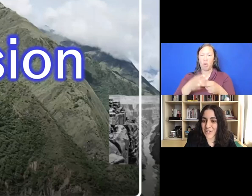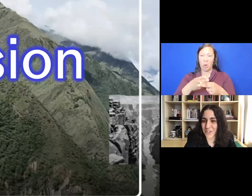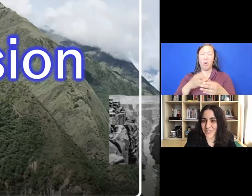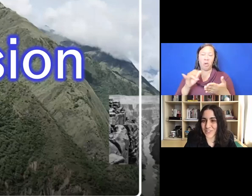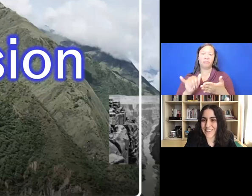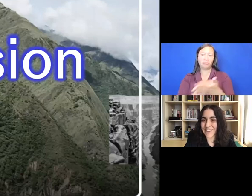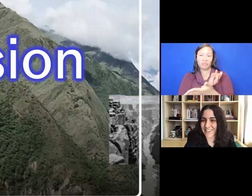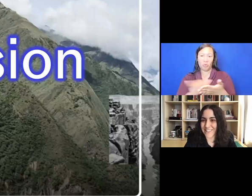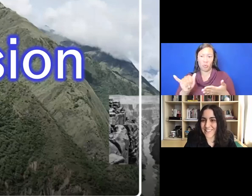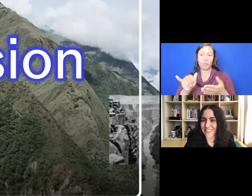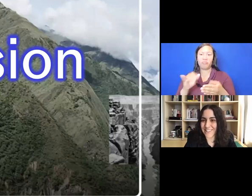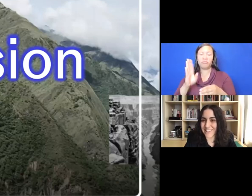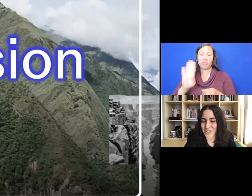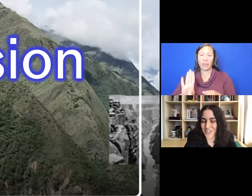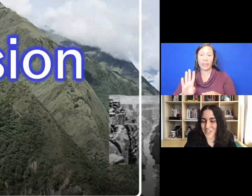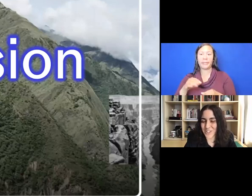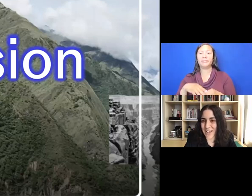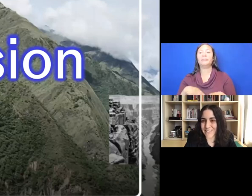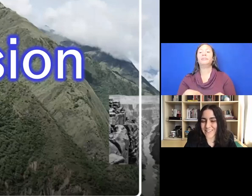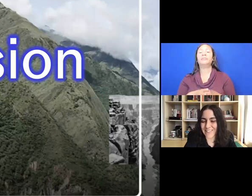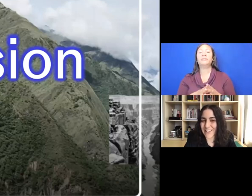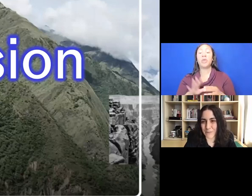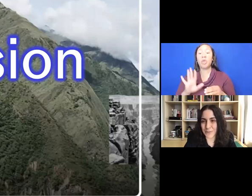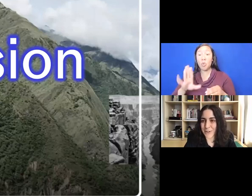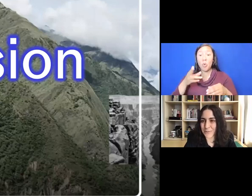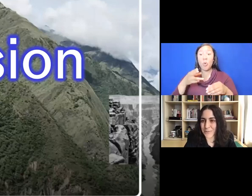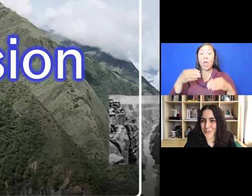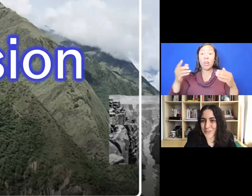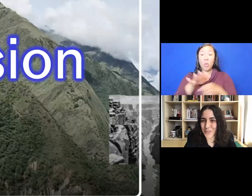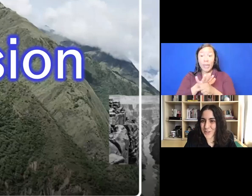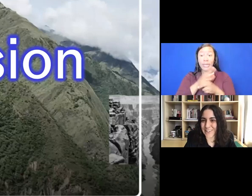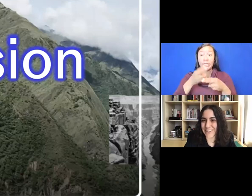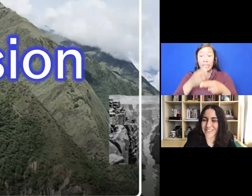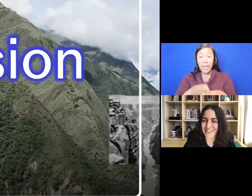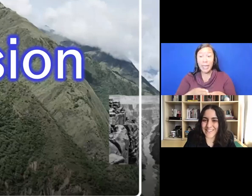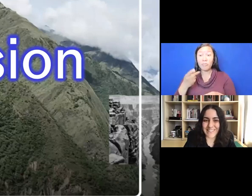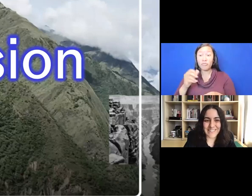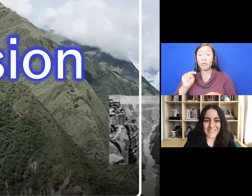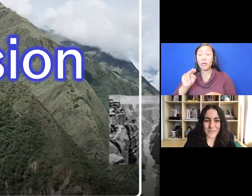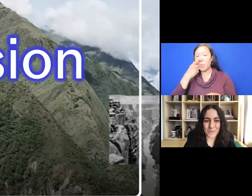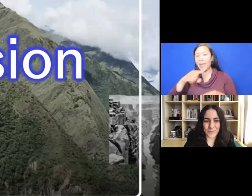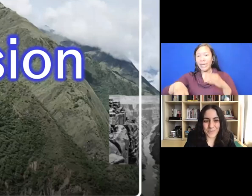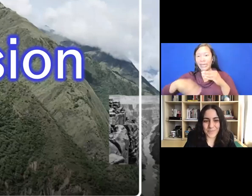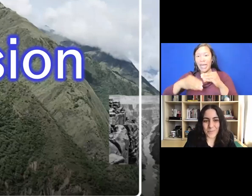locations in the chat. Thank you everyone for joining us today.